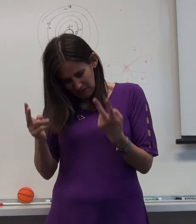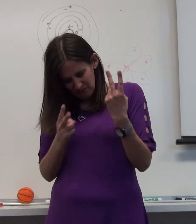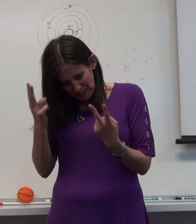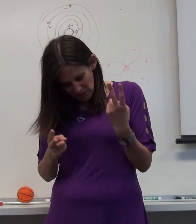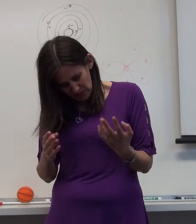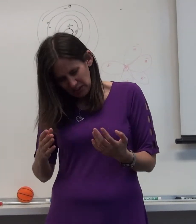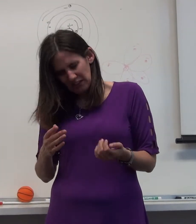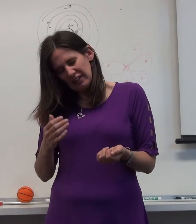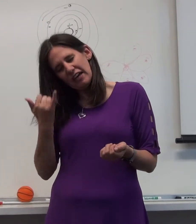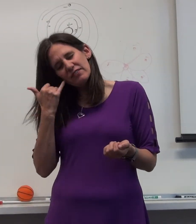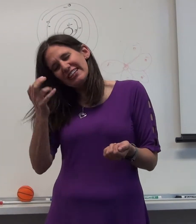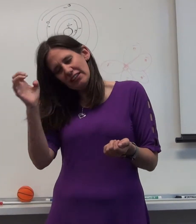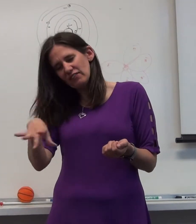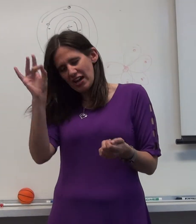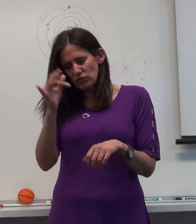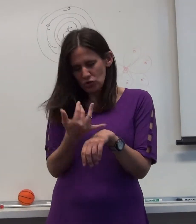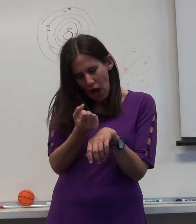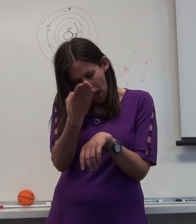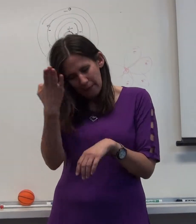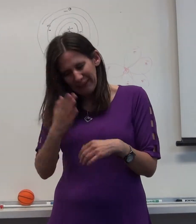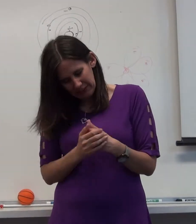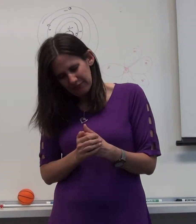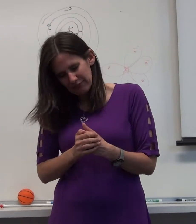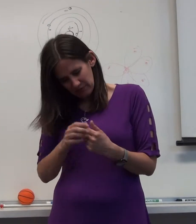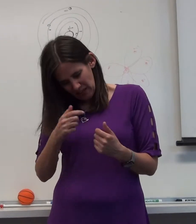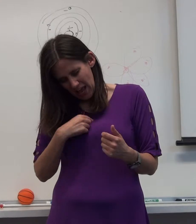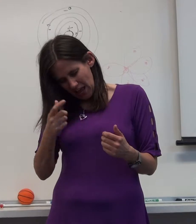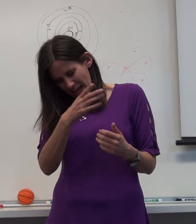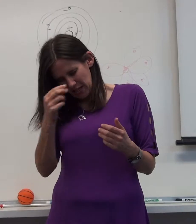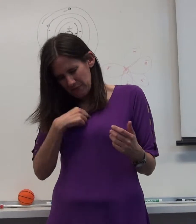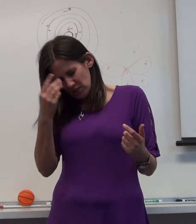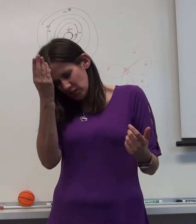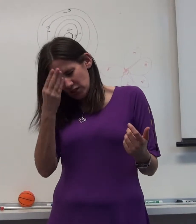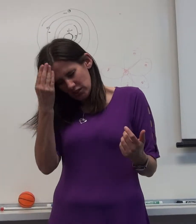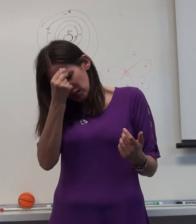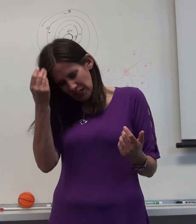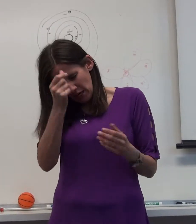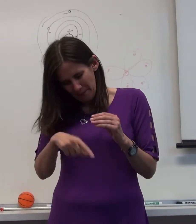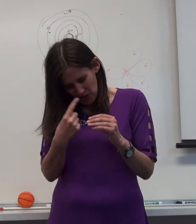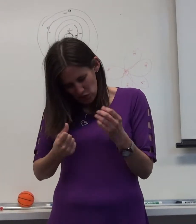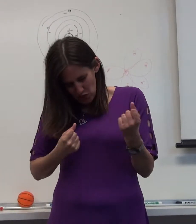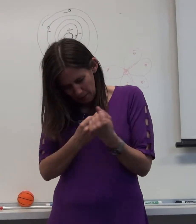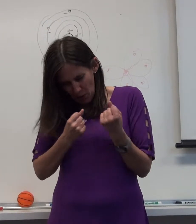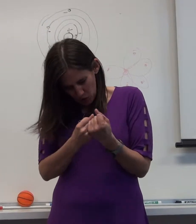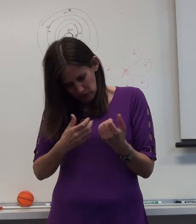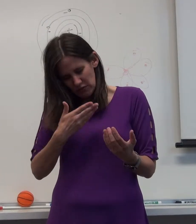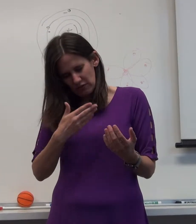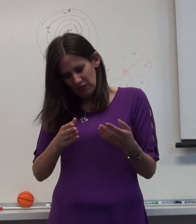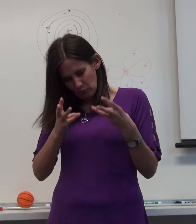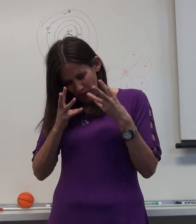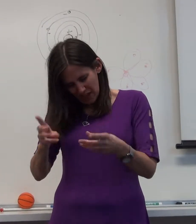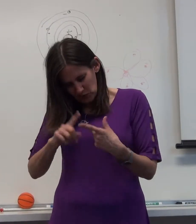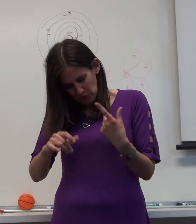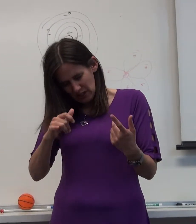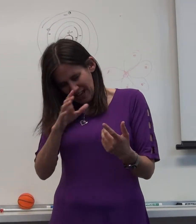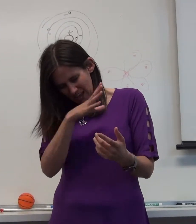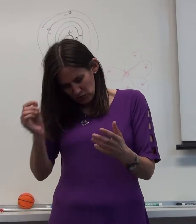to visit and see my job. And I'm thinking about support and